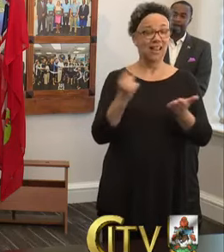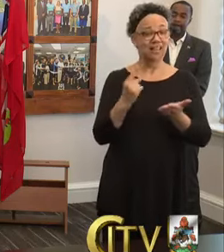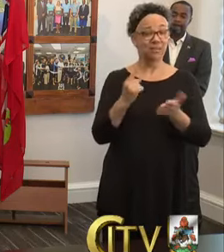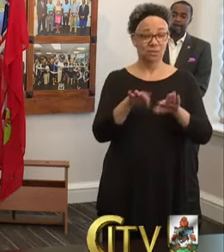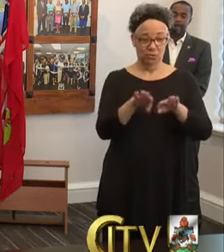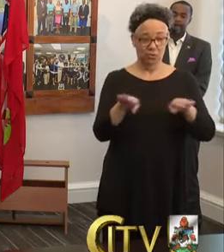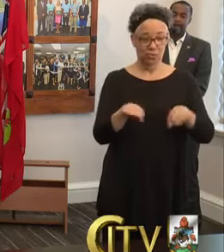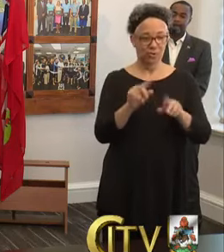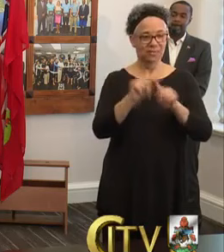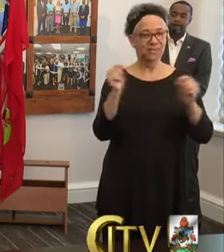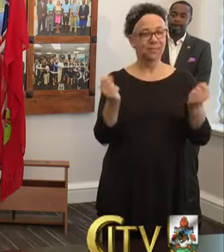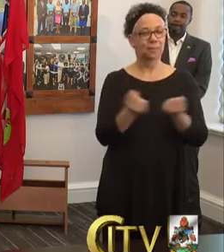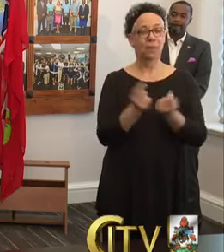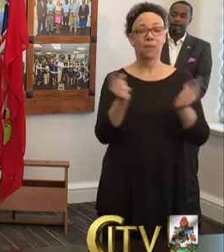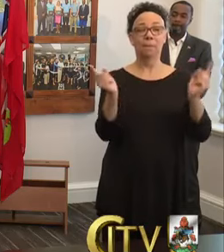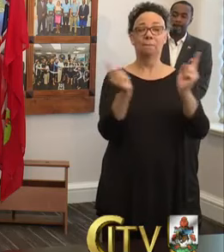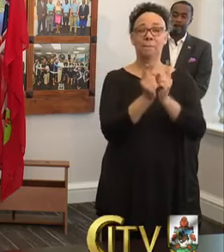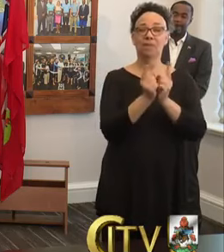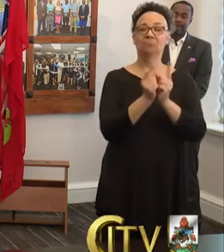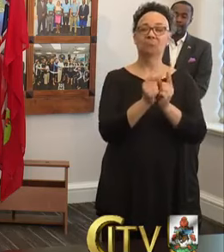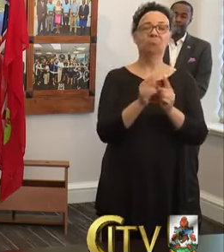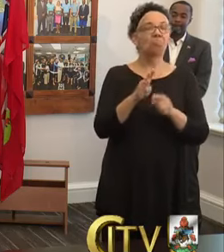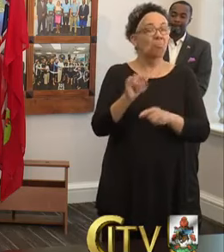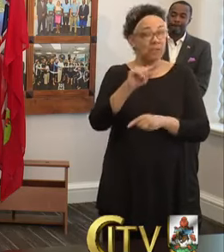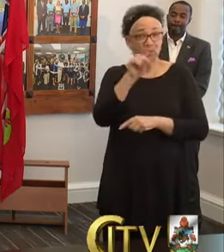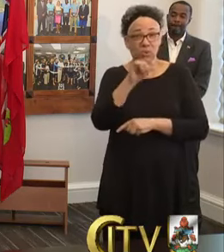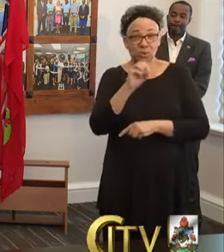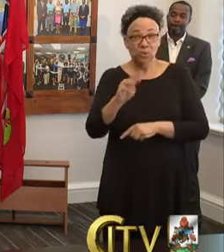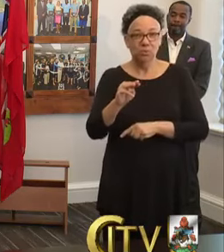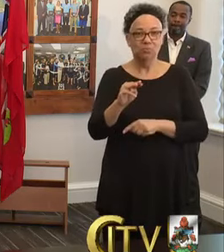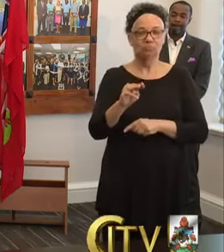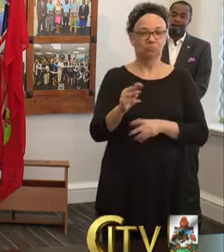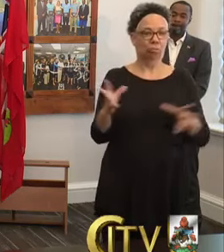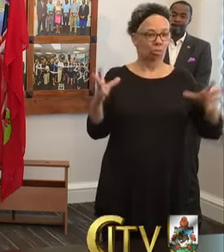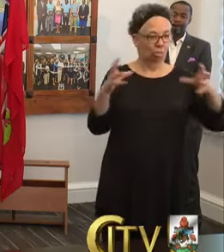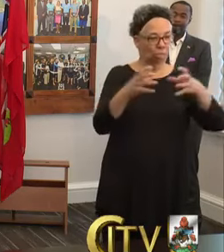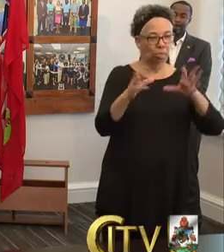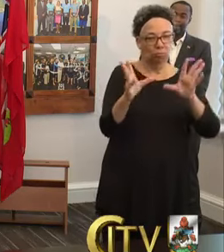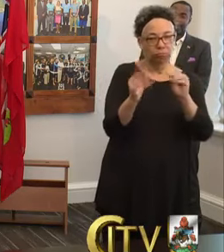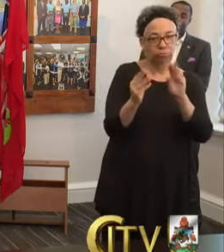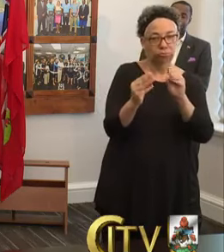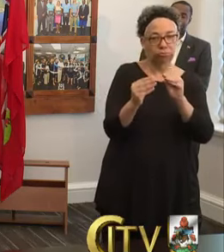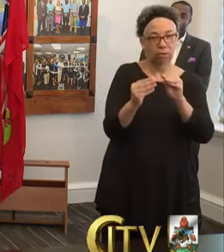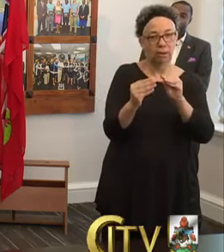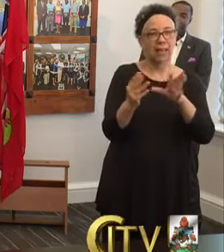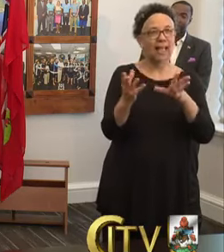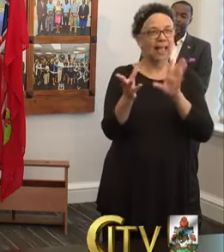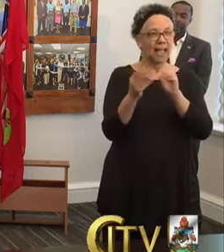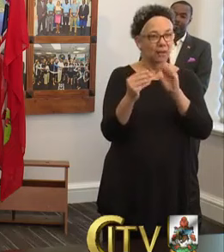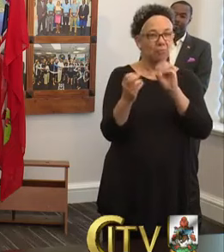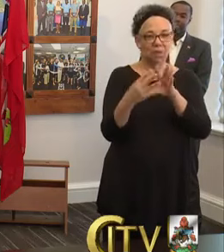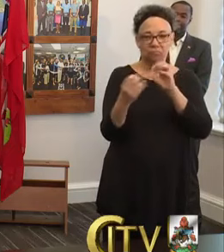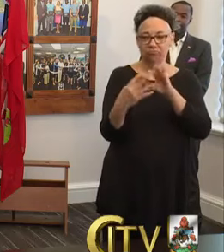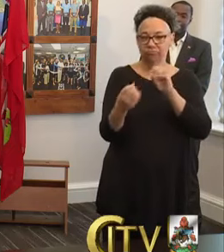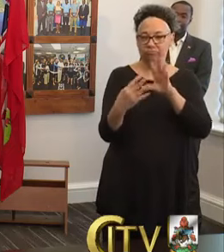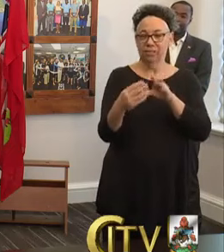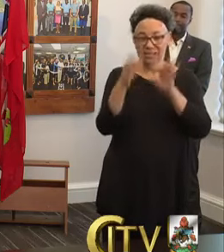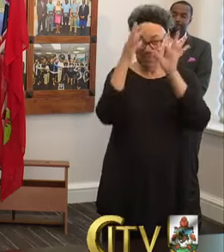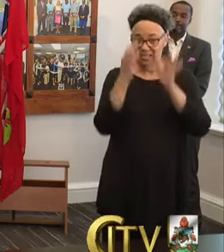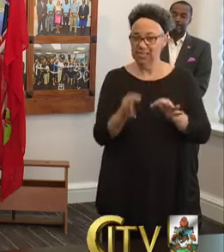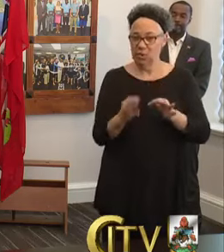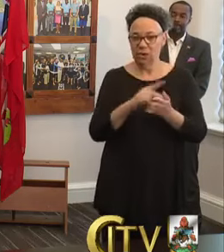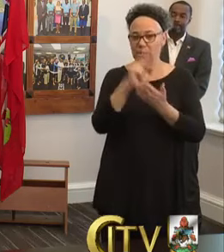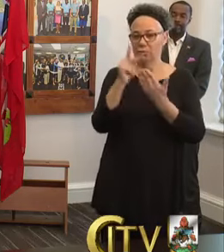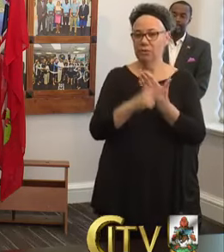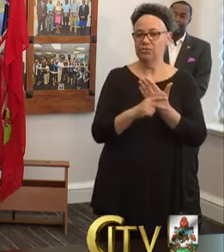team met via Zoom meeting and held an initial collaboration meeting to ascertain project management approaches and